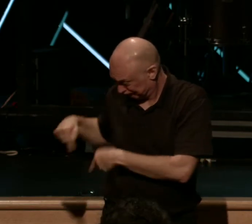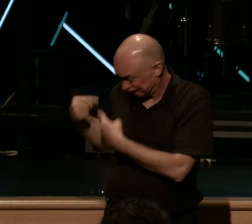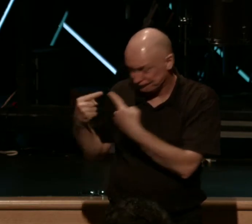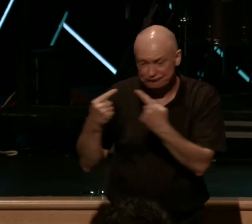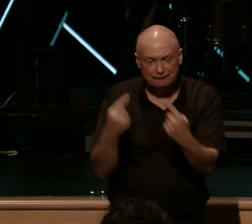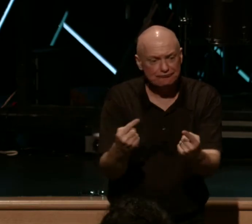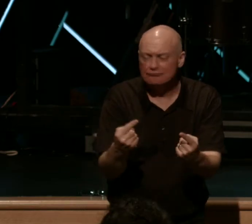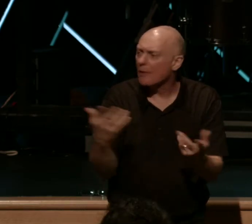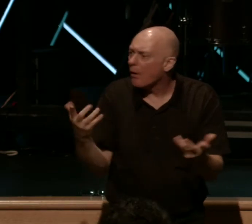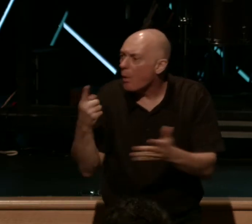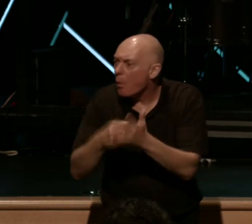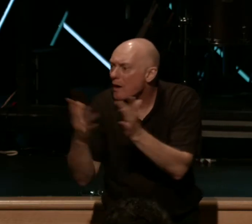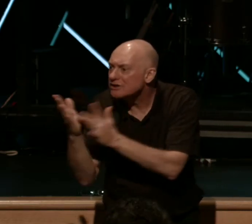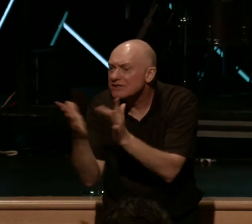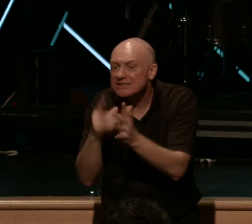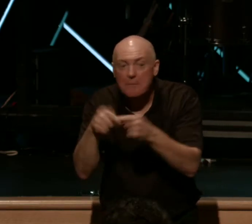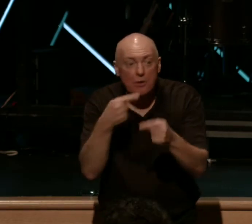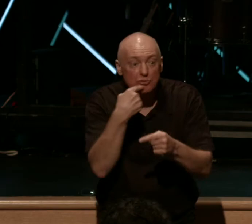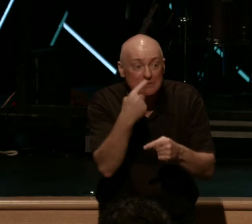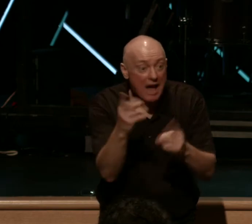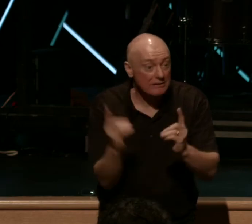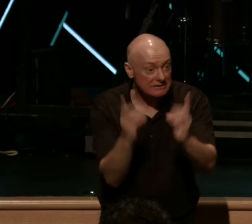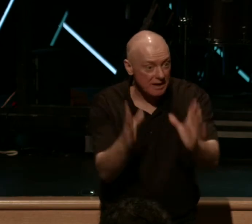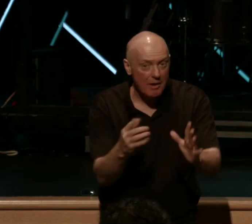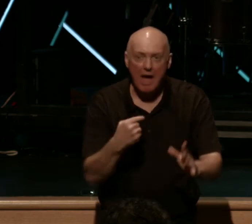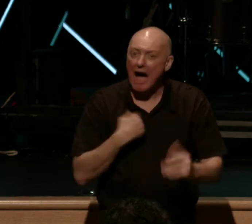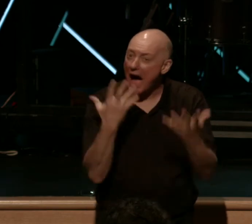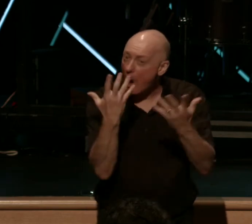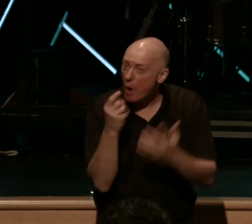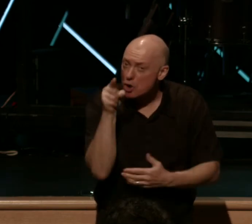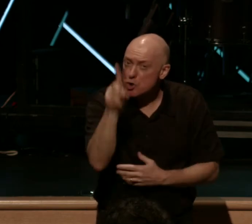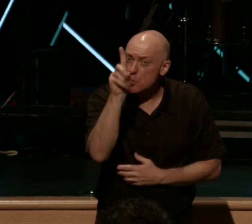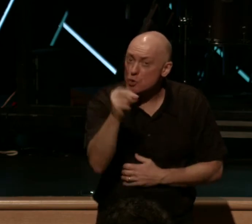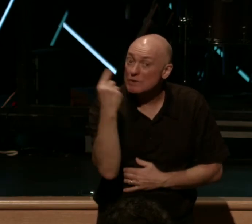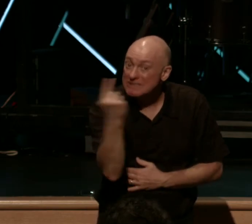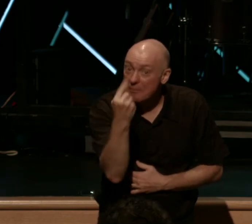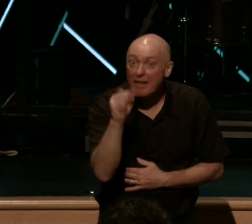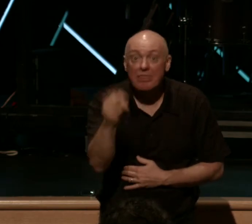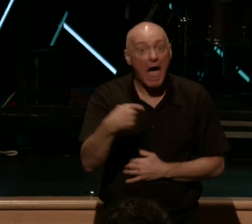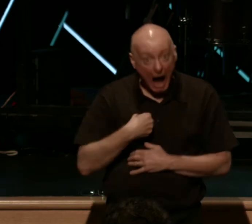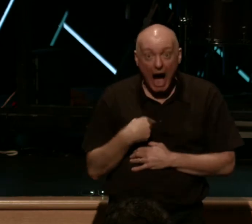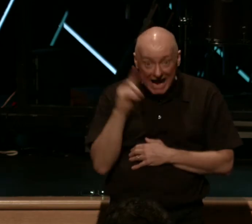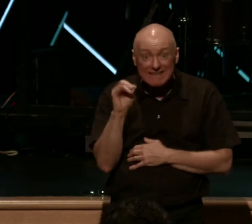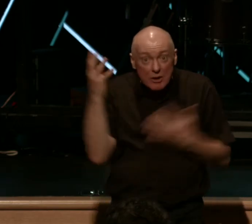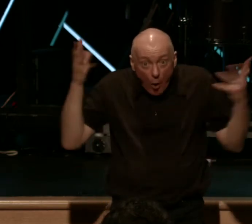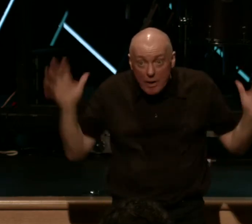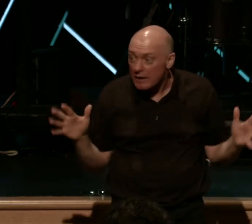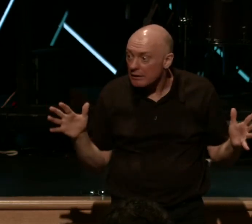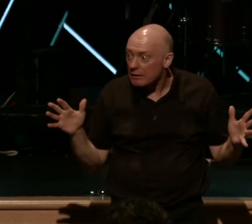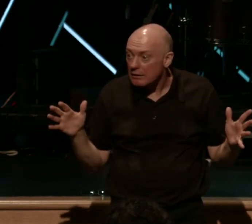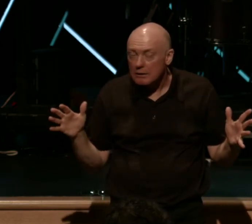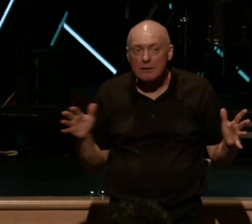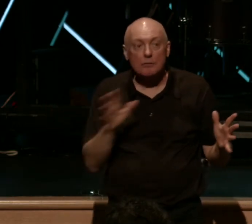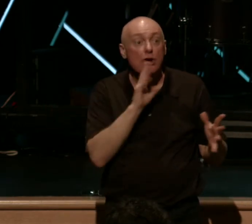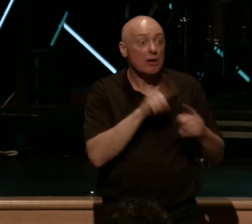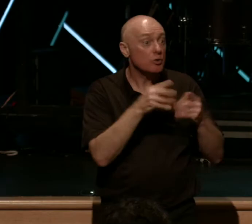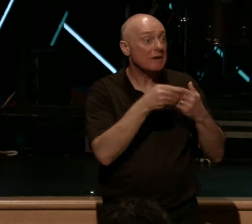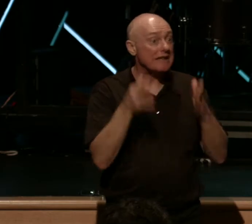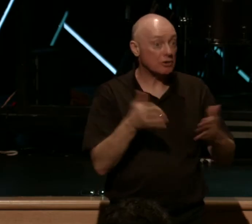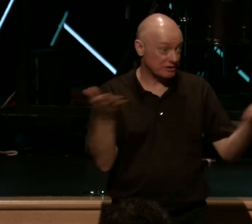And what he's about to tell them is, I want you to do something that I did before you. Here's a side note to the leaders in here today. And I think we're